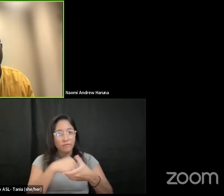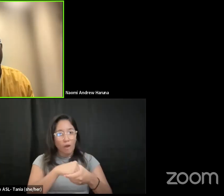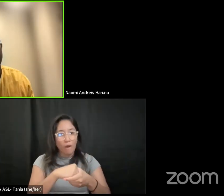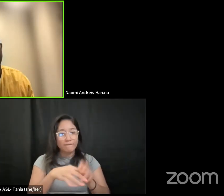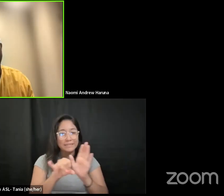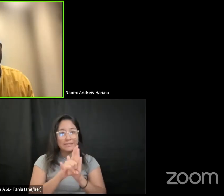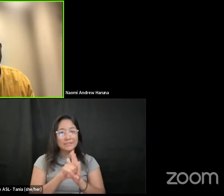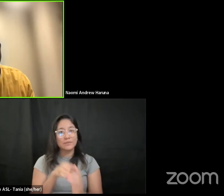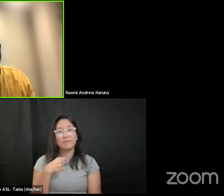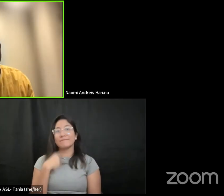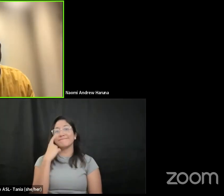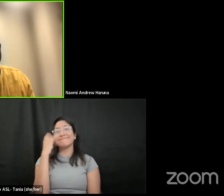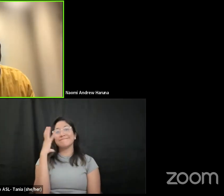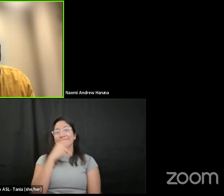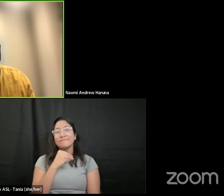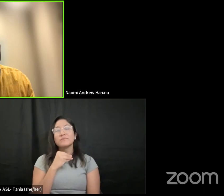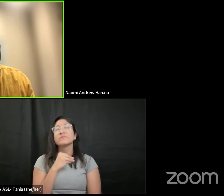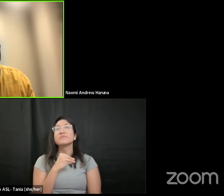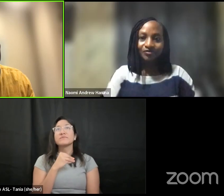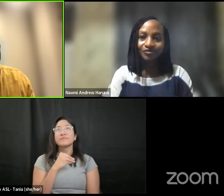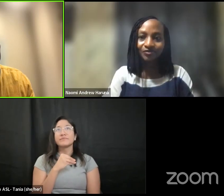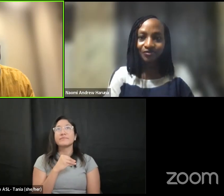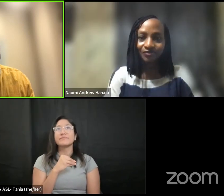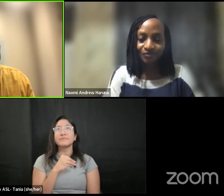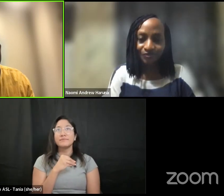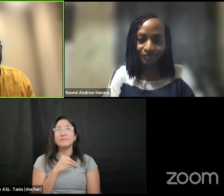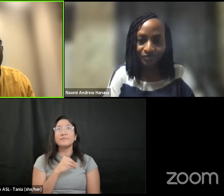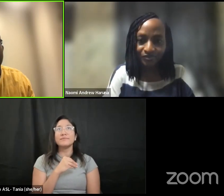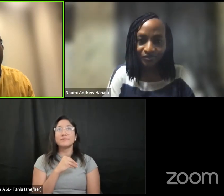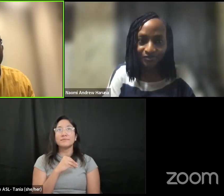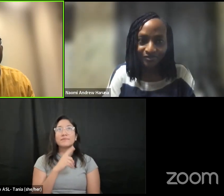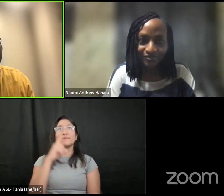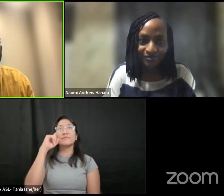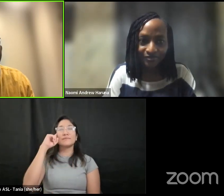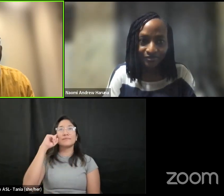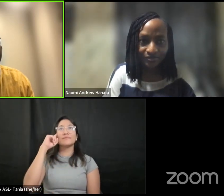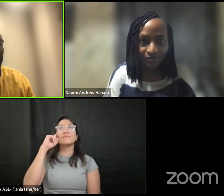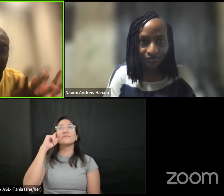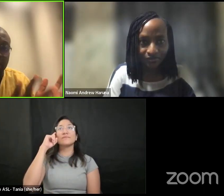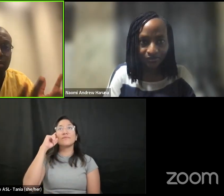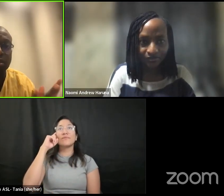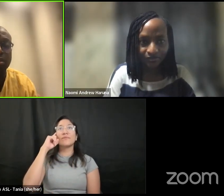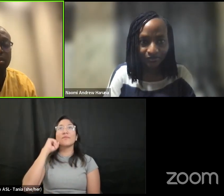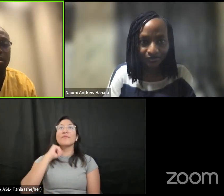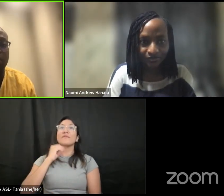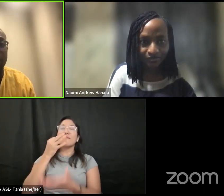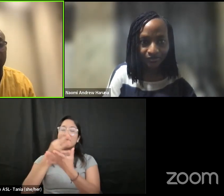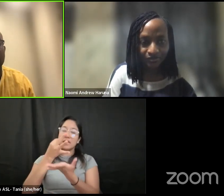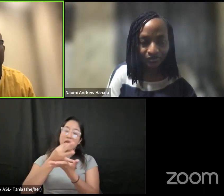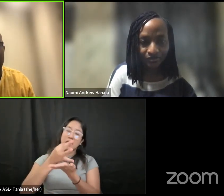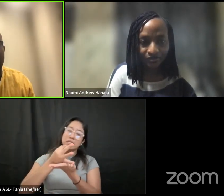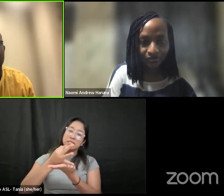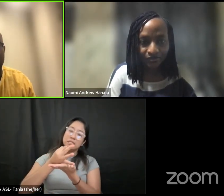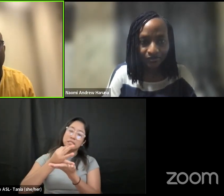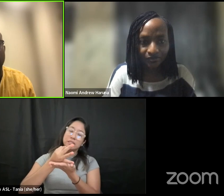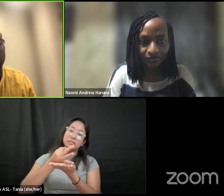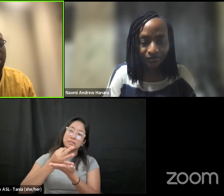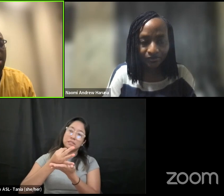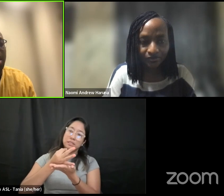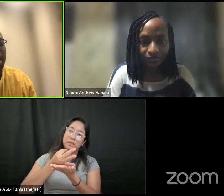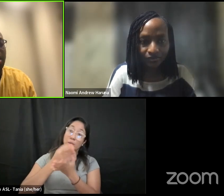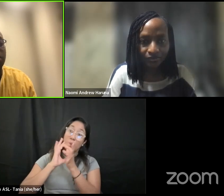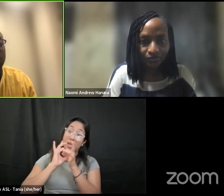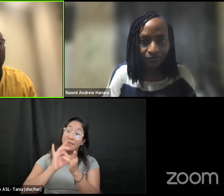come back to that idea that um as we think about finance when it comes to climate